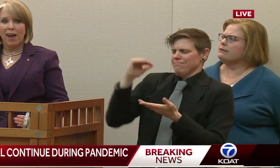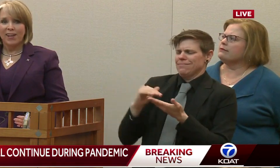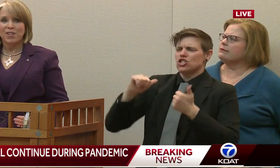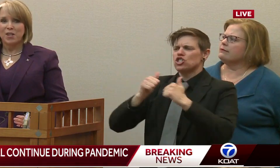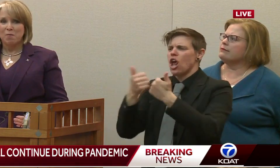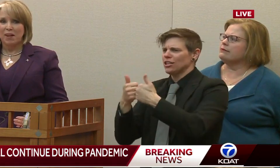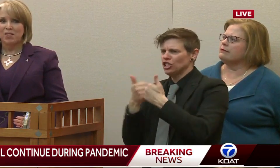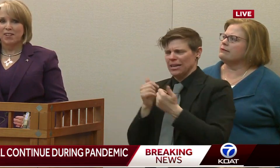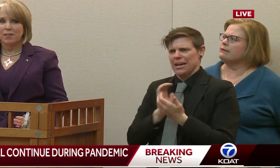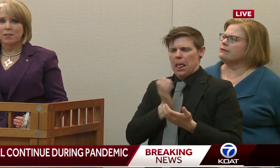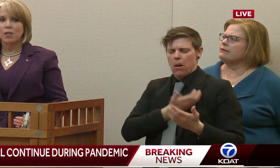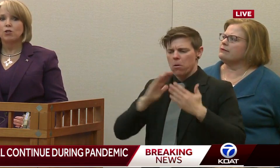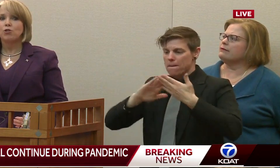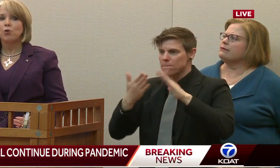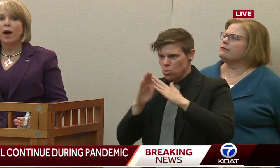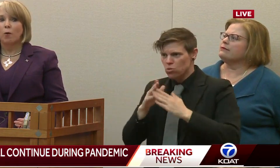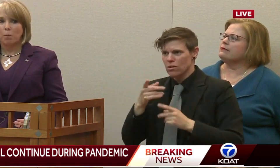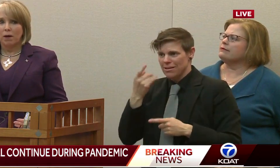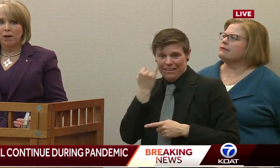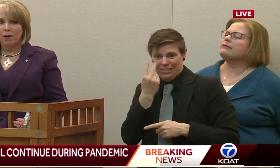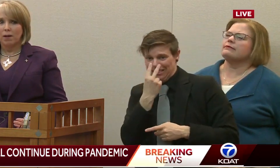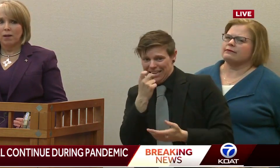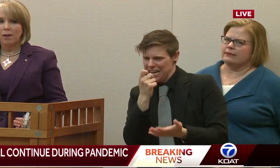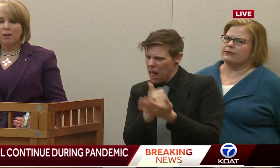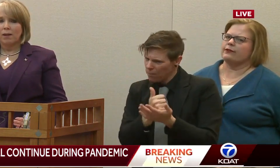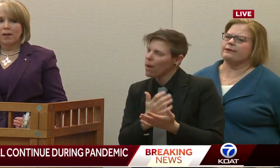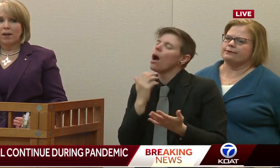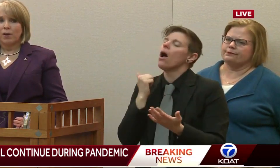asking New Mexicans to help.